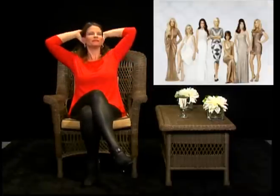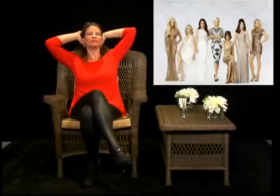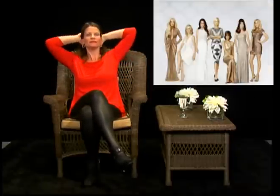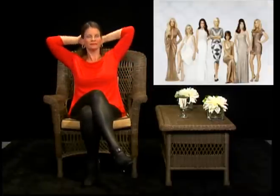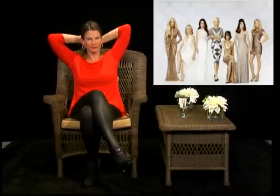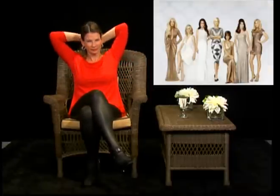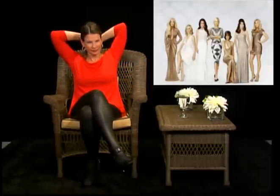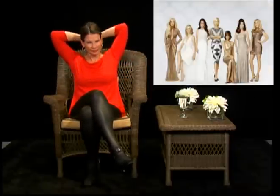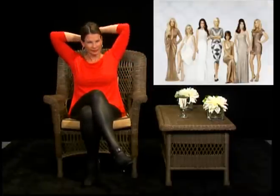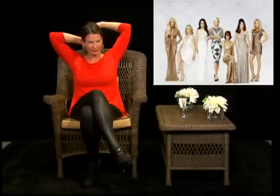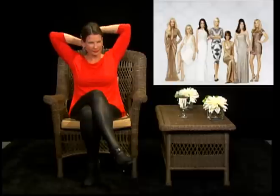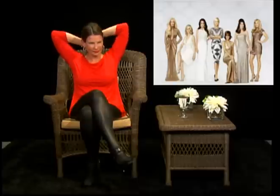sorry, this is going to get cut.